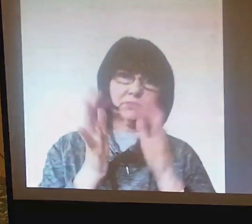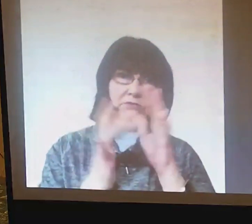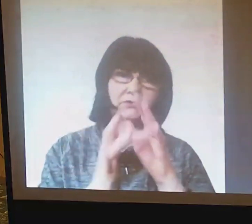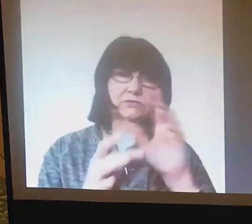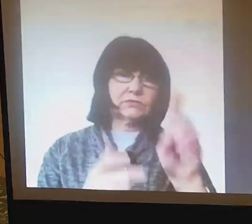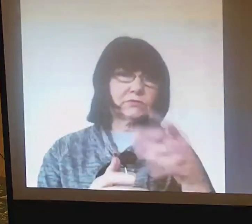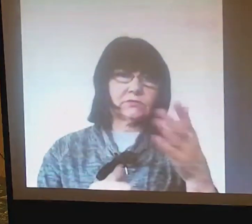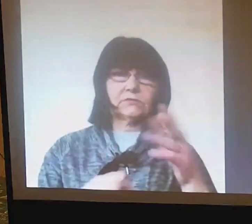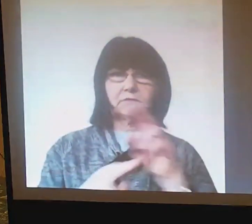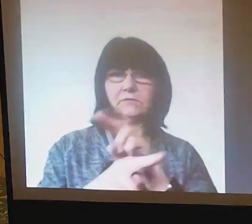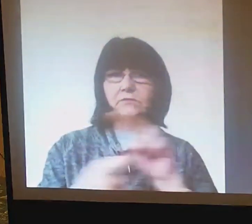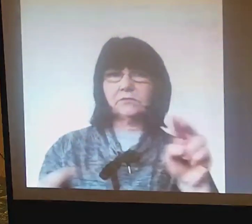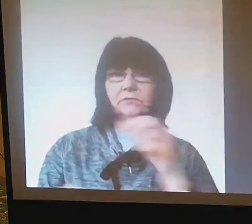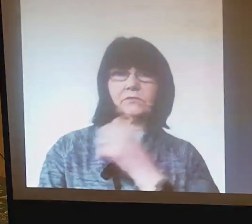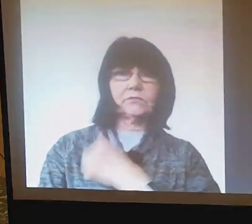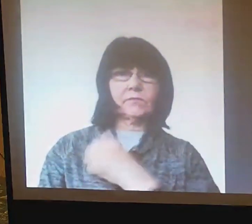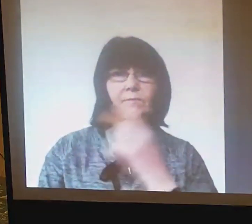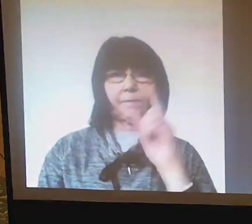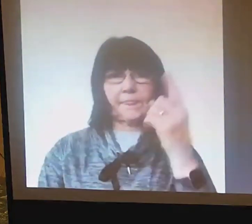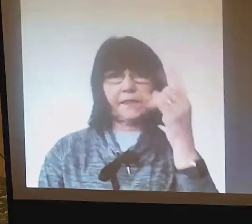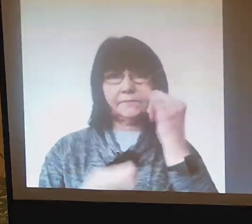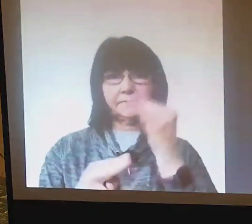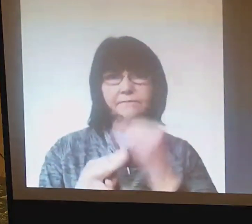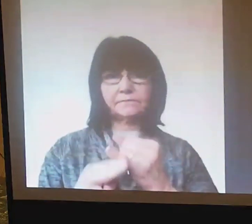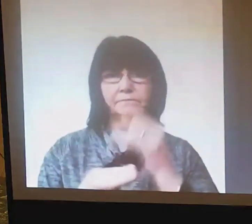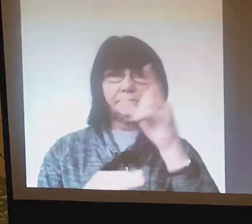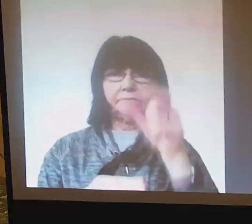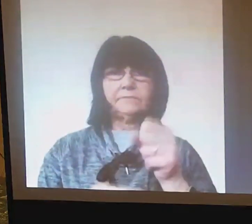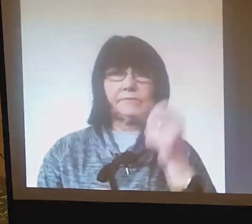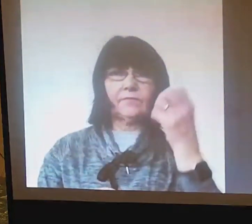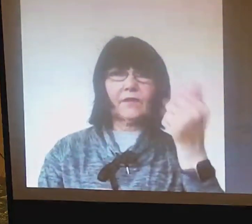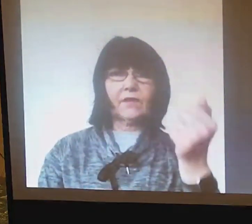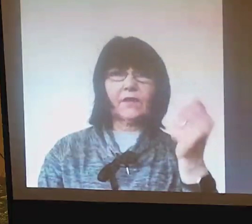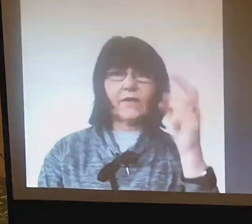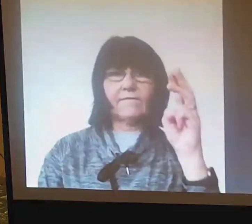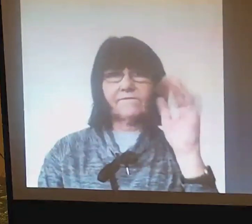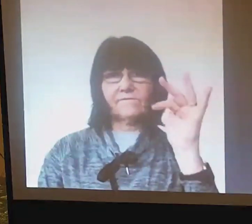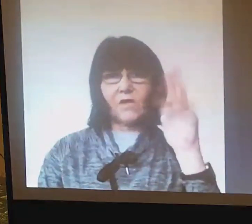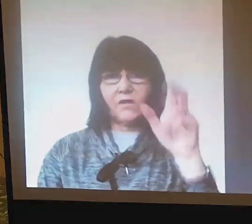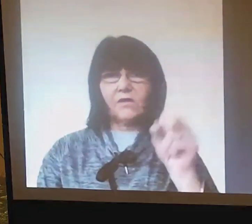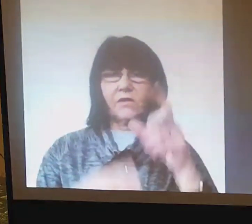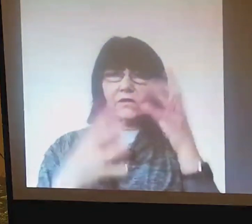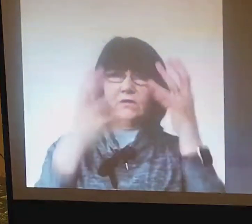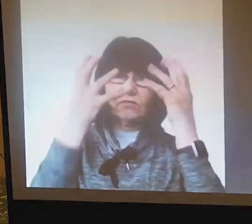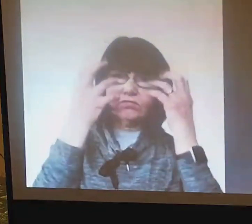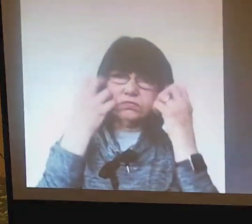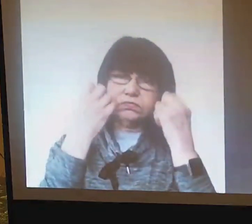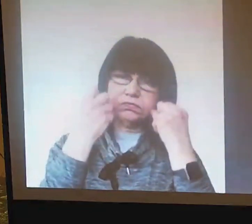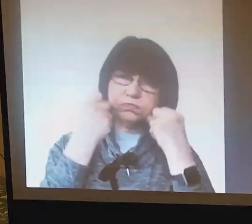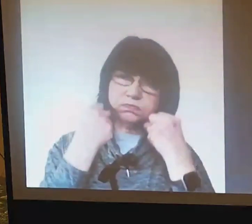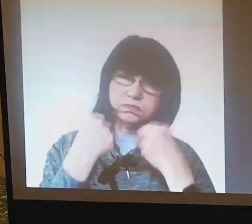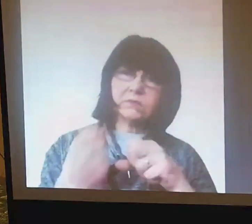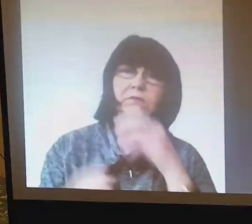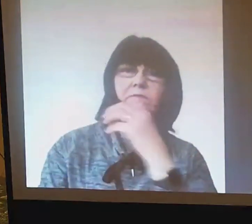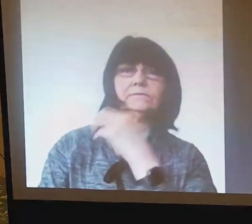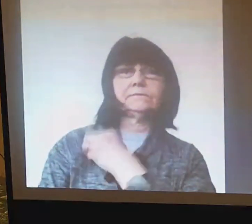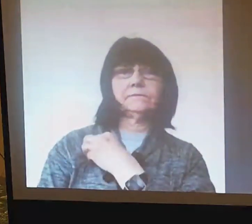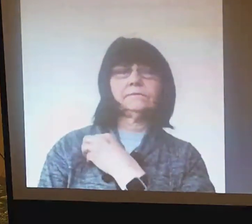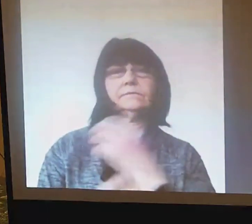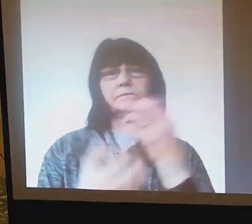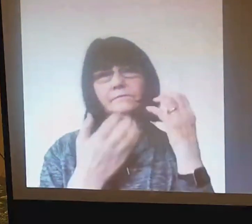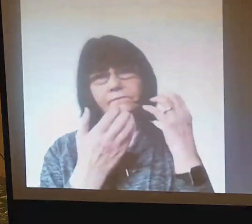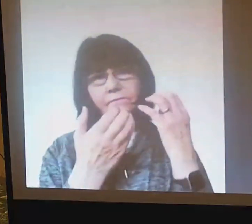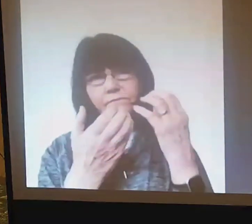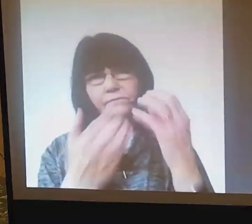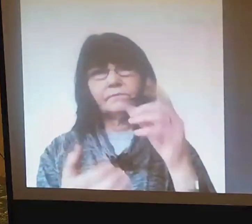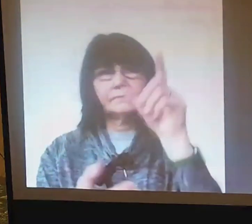friend to Jesus, so that Jesus is not alone in the awful struggle